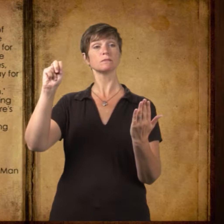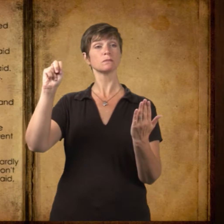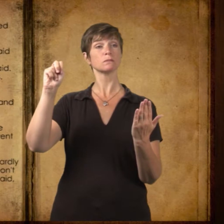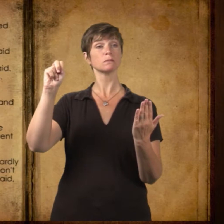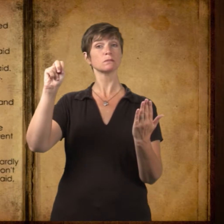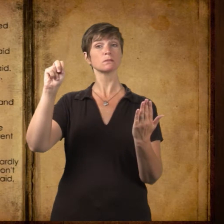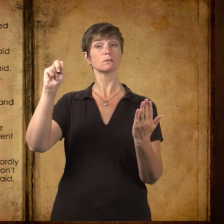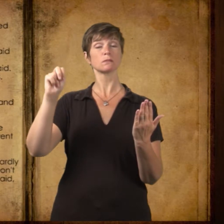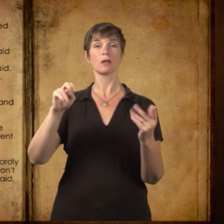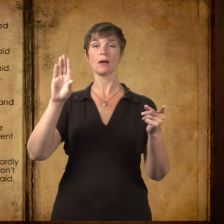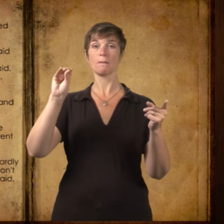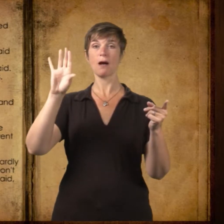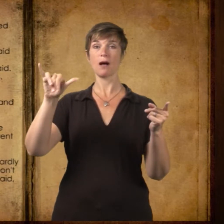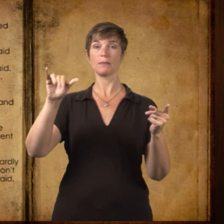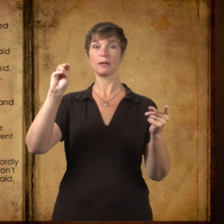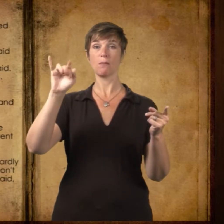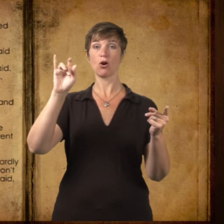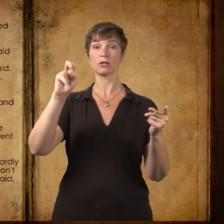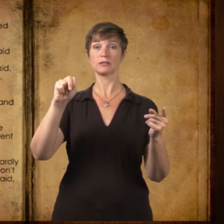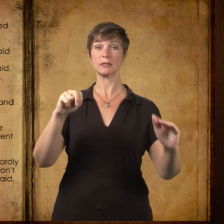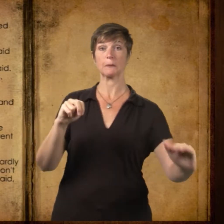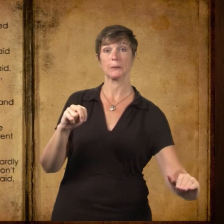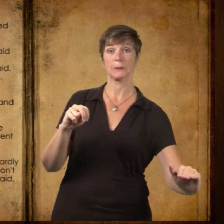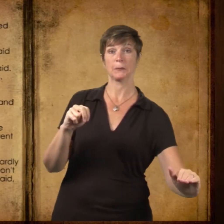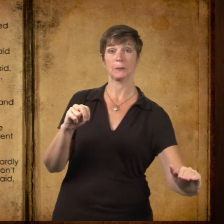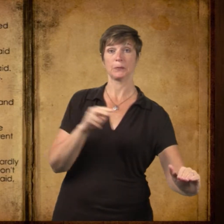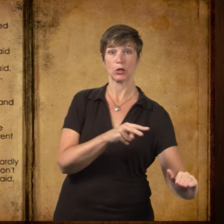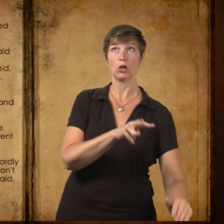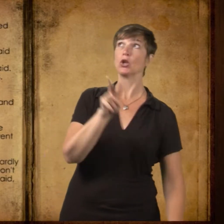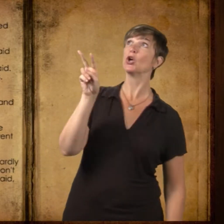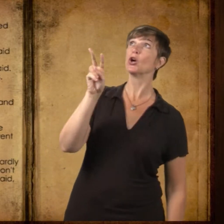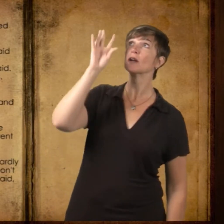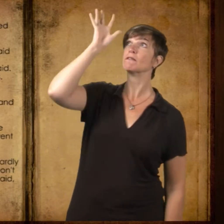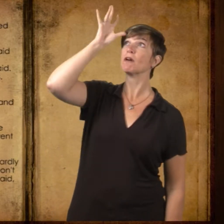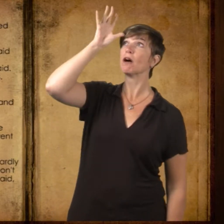Martin! And Bobby Martin watched his father go forward.